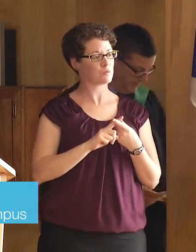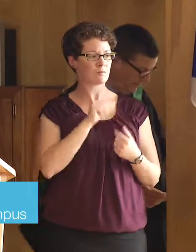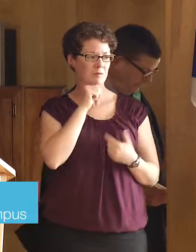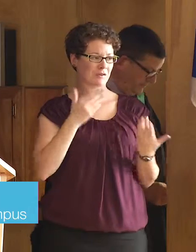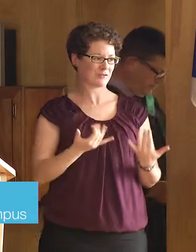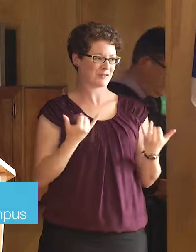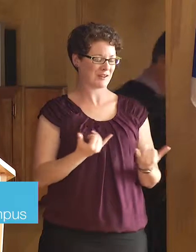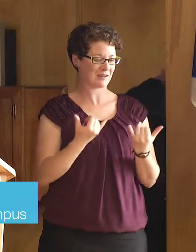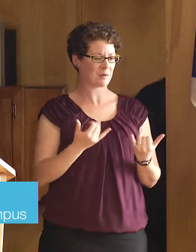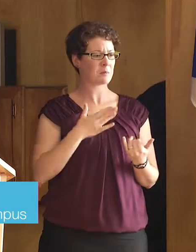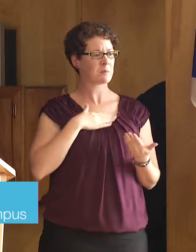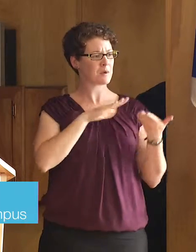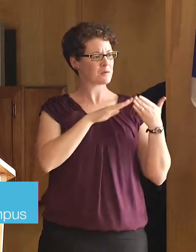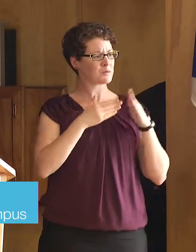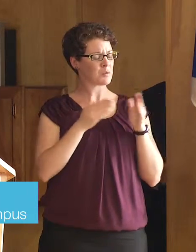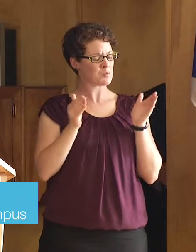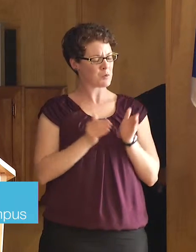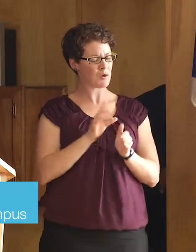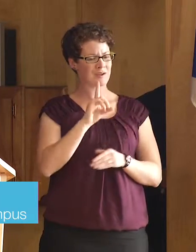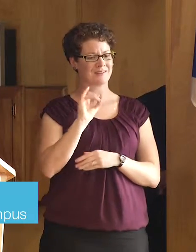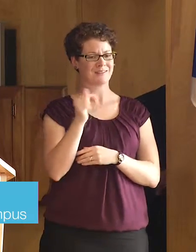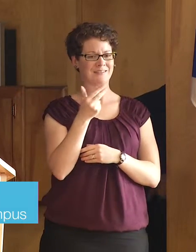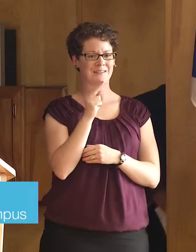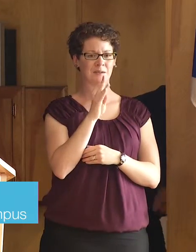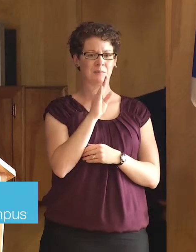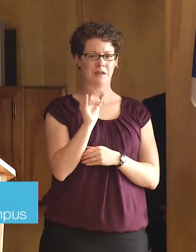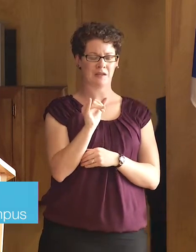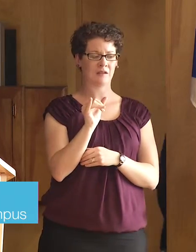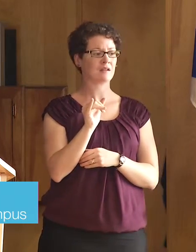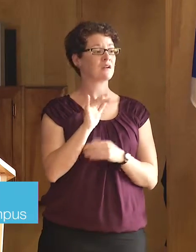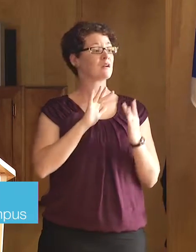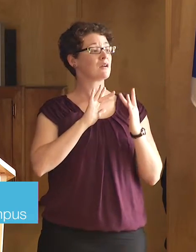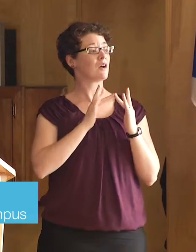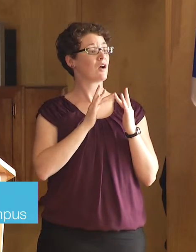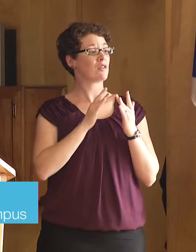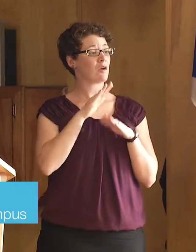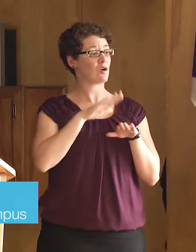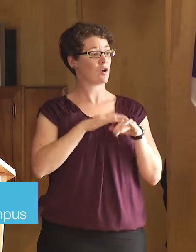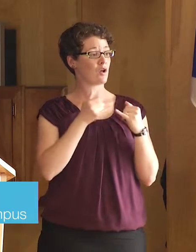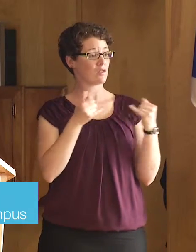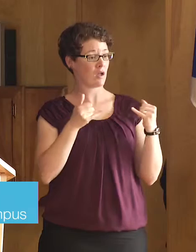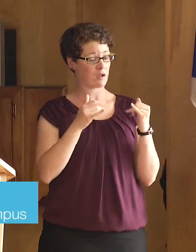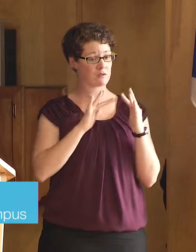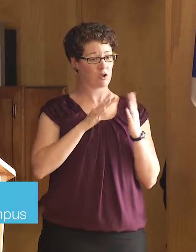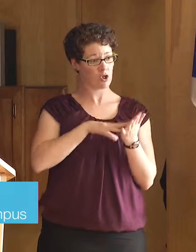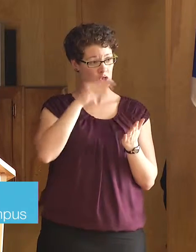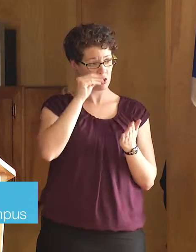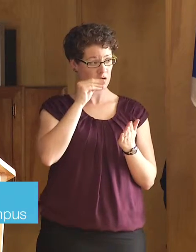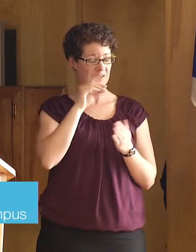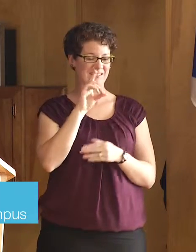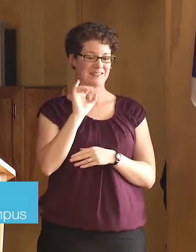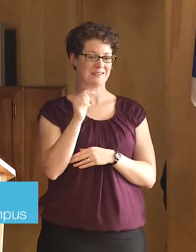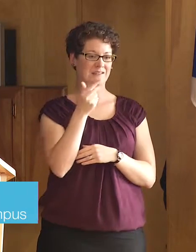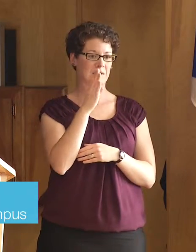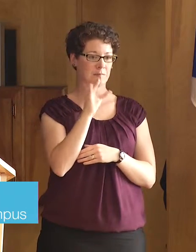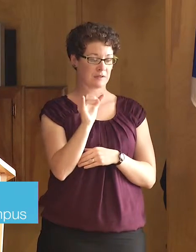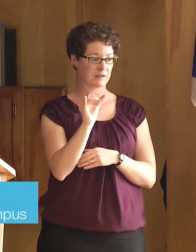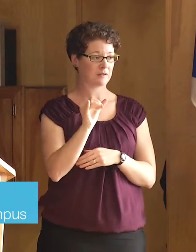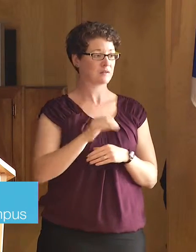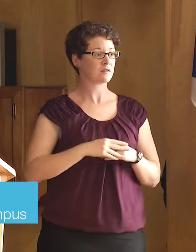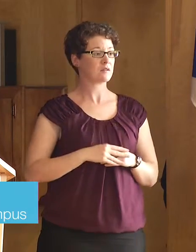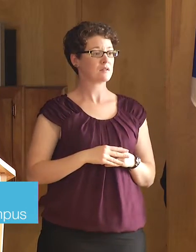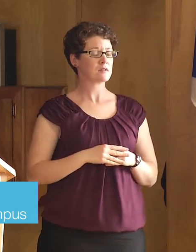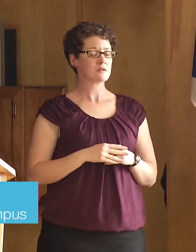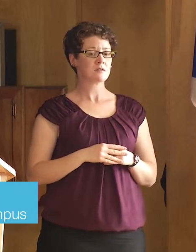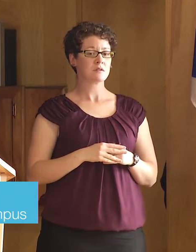I come from the small community of Digby and attended NSCC through its online learning program at the Digby campus. The journey I've undertaken